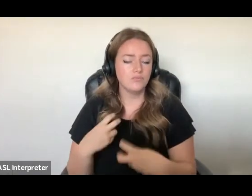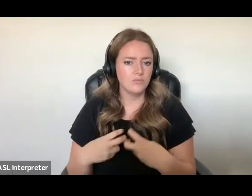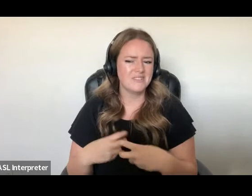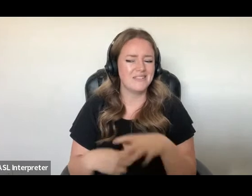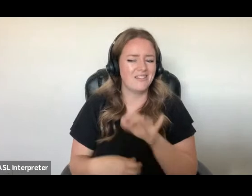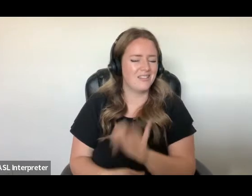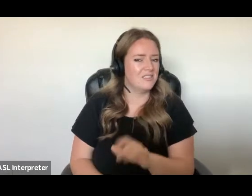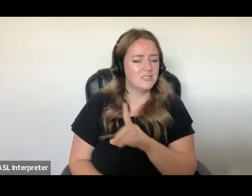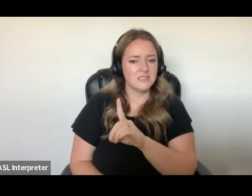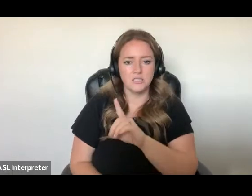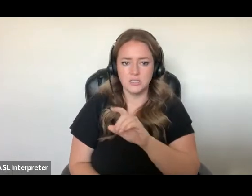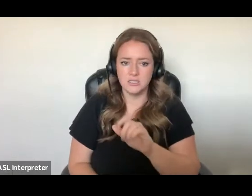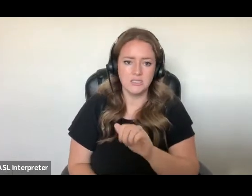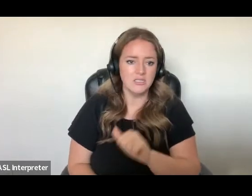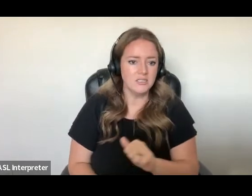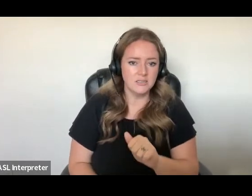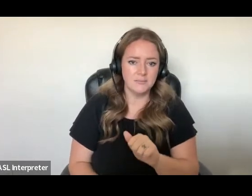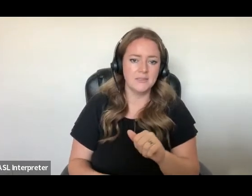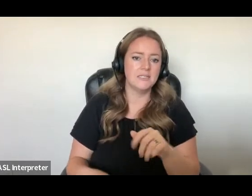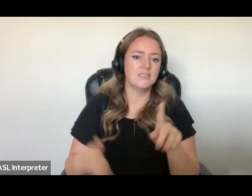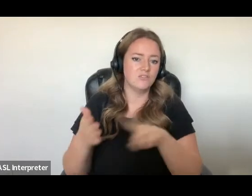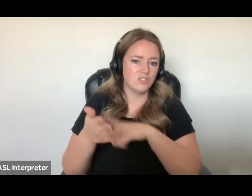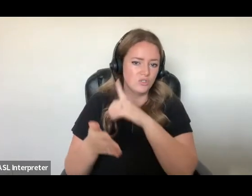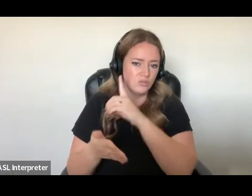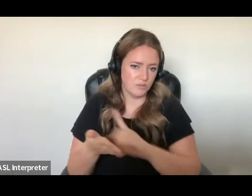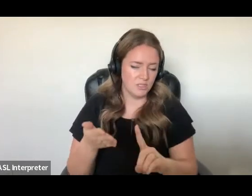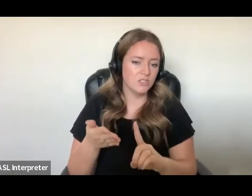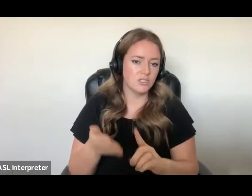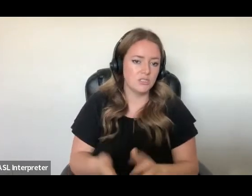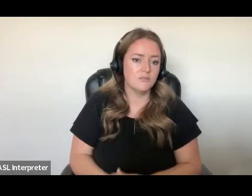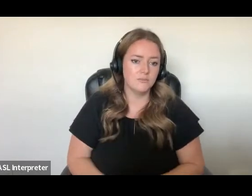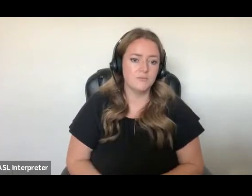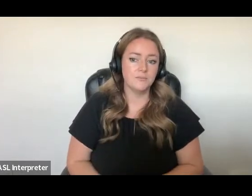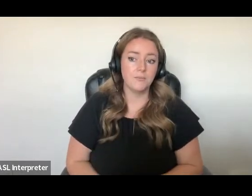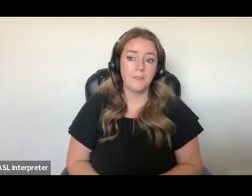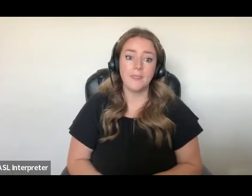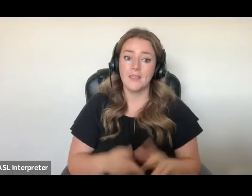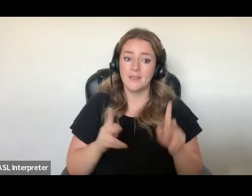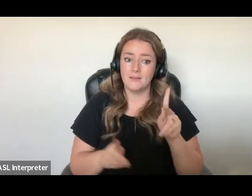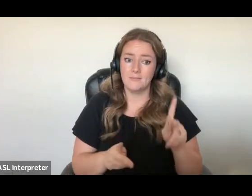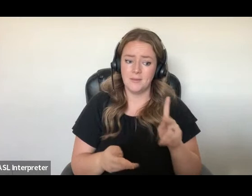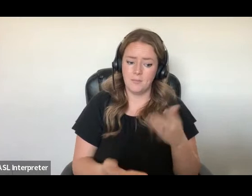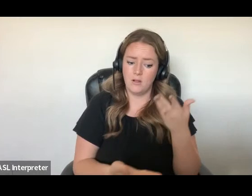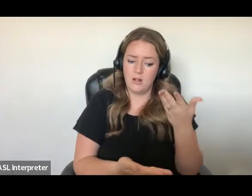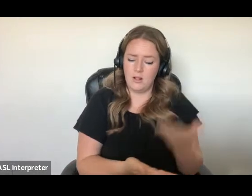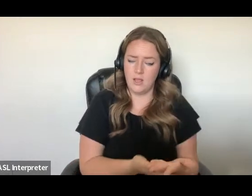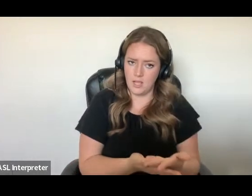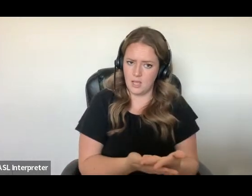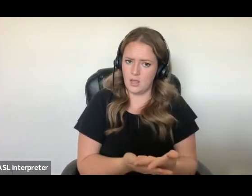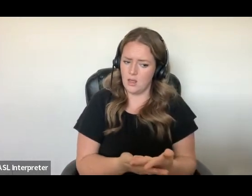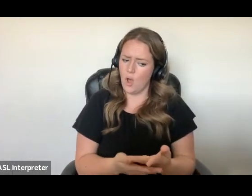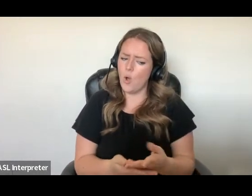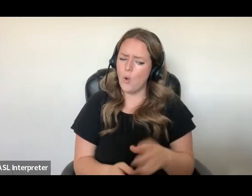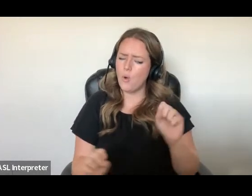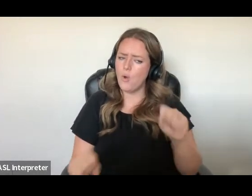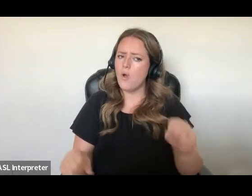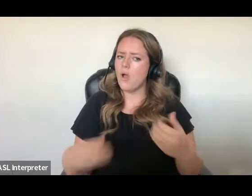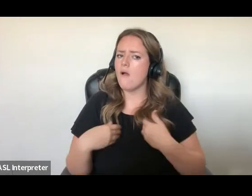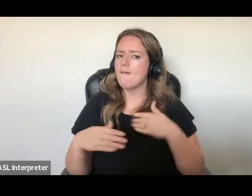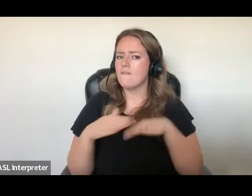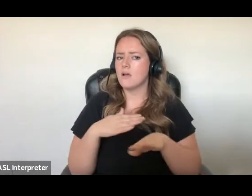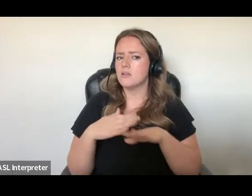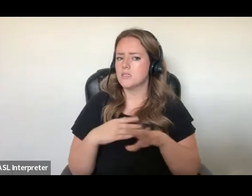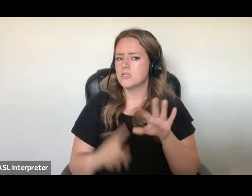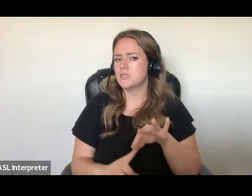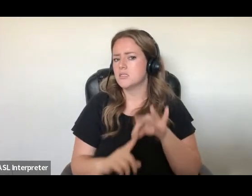CBSA representatives justified this practice by claiming that people have access to specialized care in provincial jails and that their